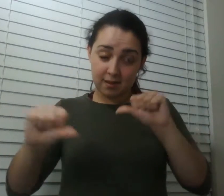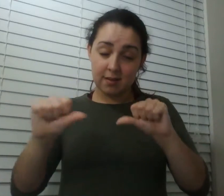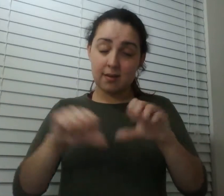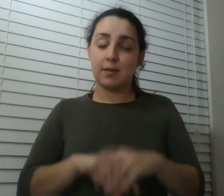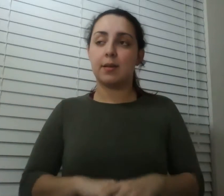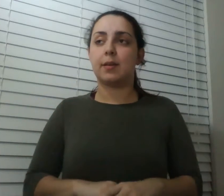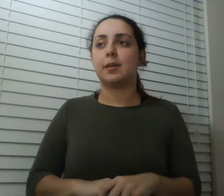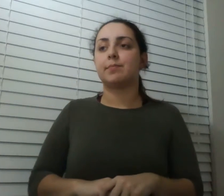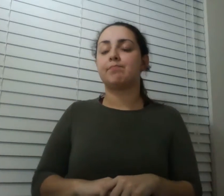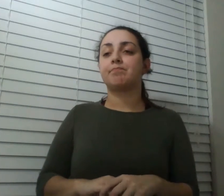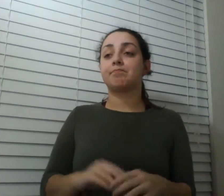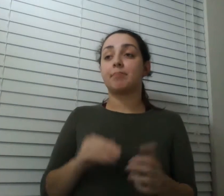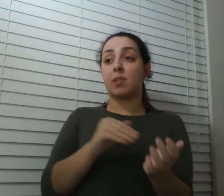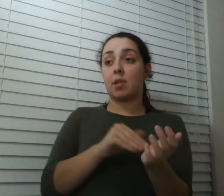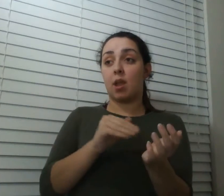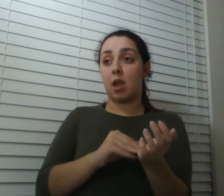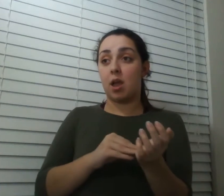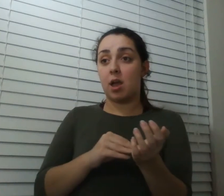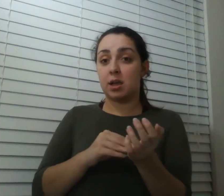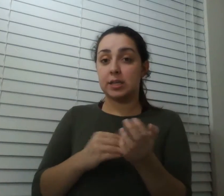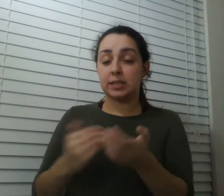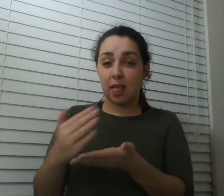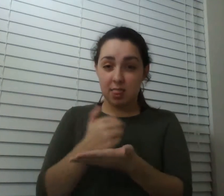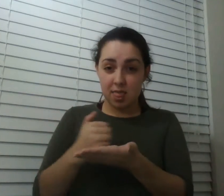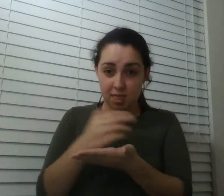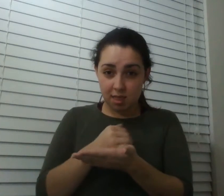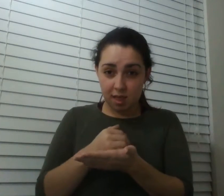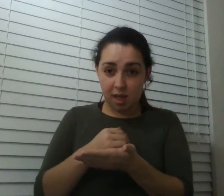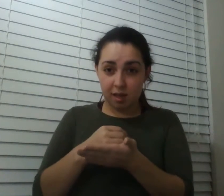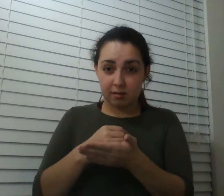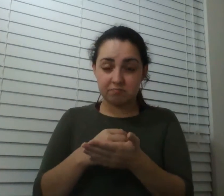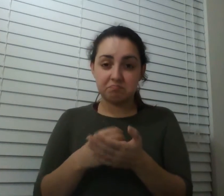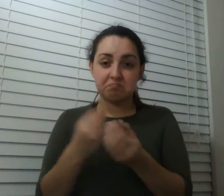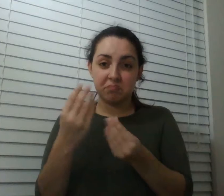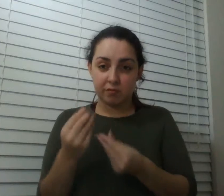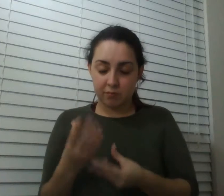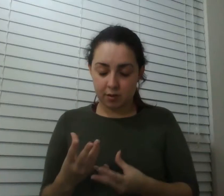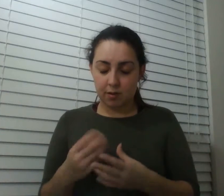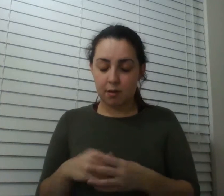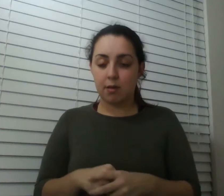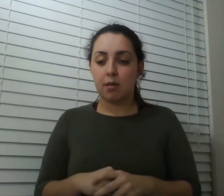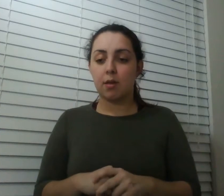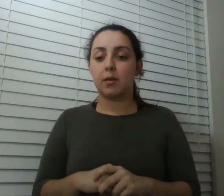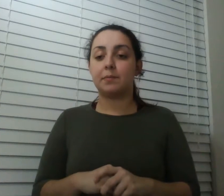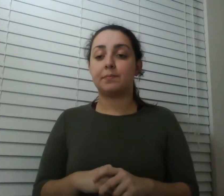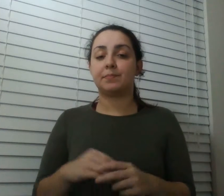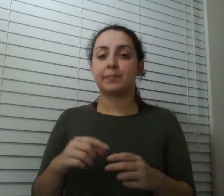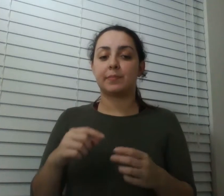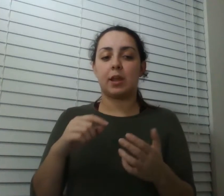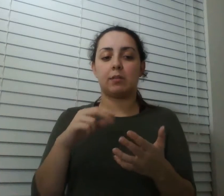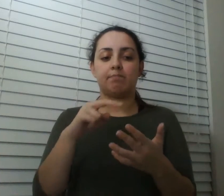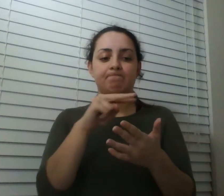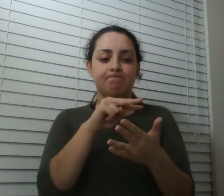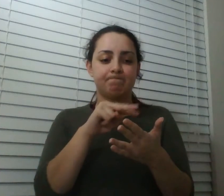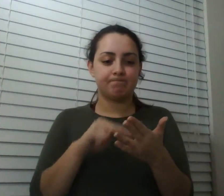took all of the data from all of the women and they start going through it looking for patterns looking for things in common and then